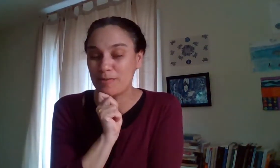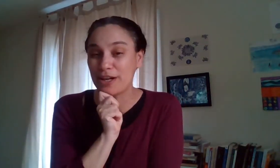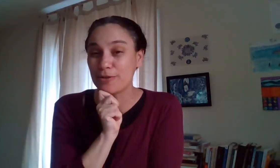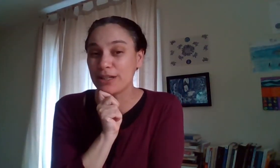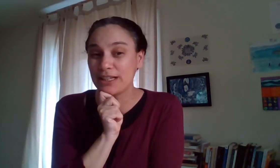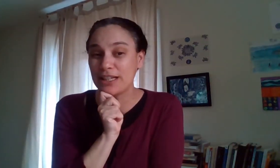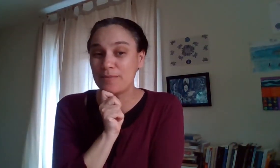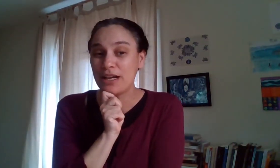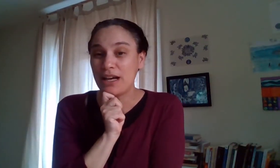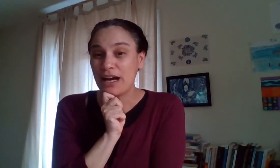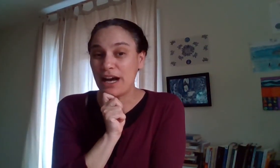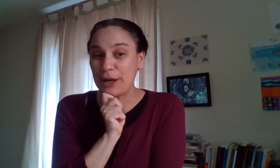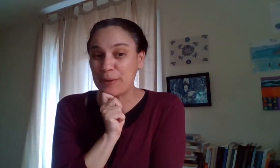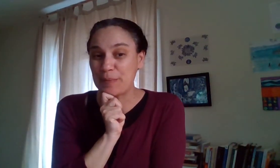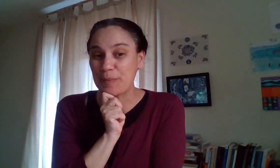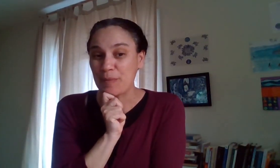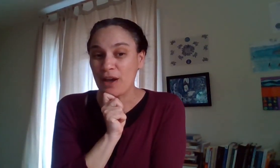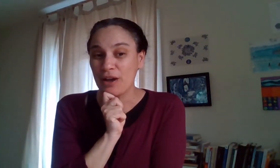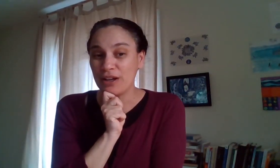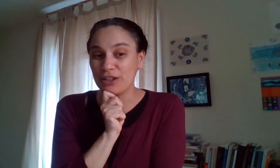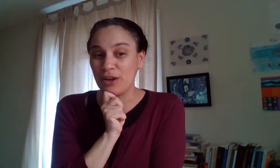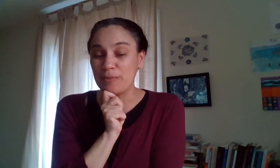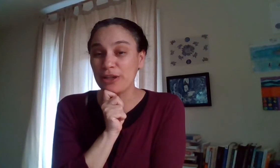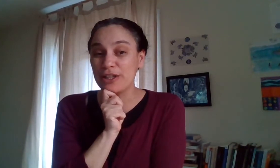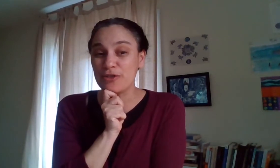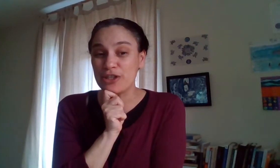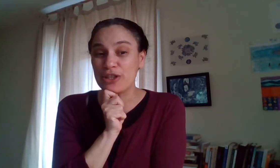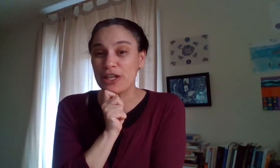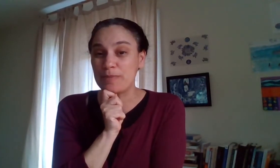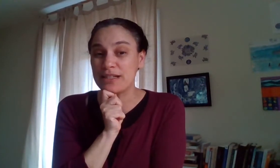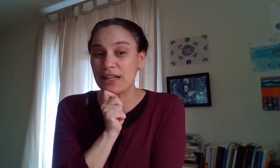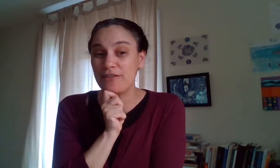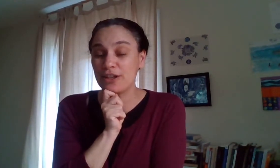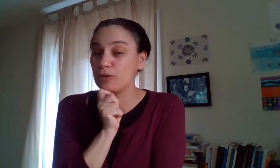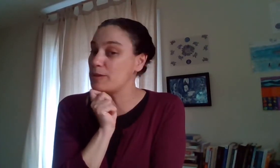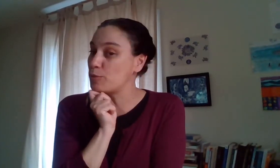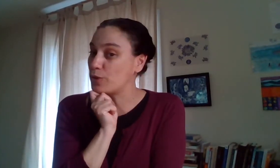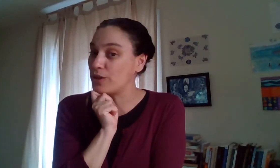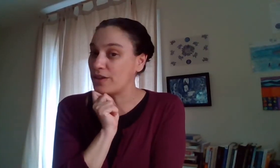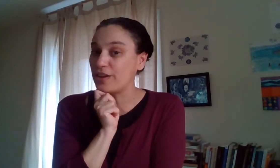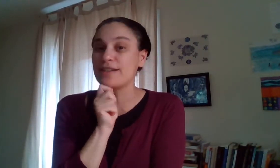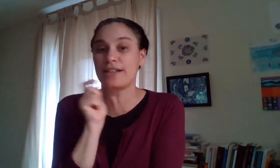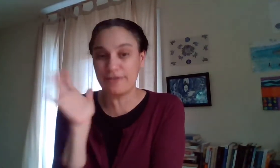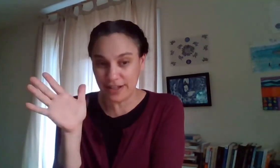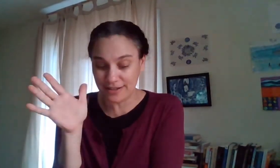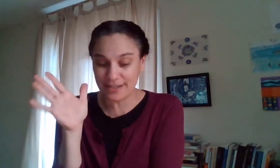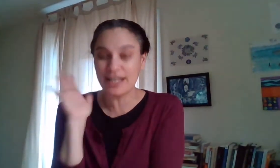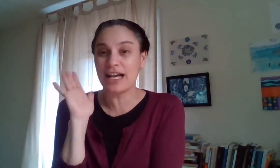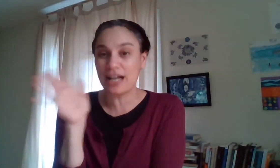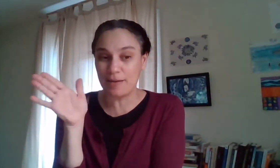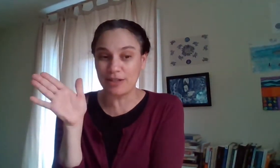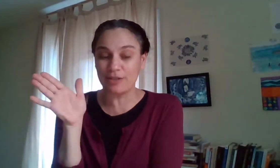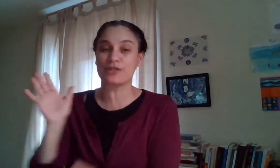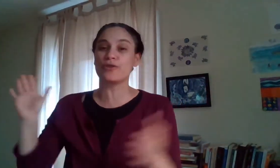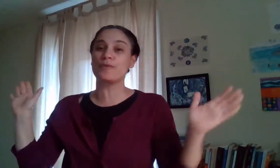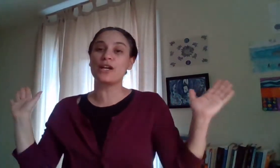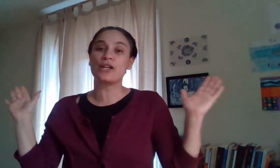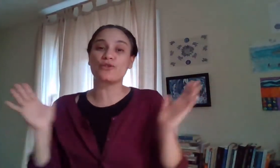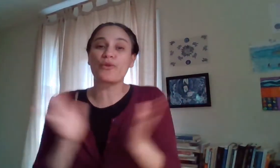but i really am um you know i'm really interested to keep this alive and there will be more things and events coming on this group so